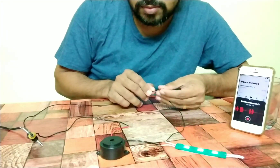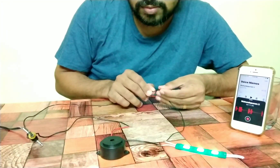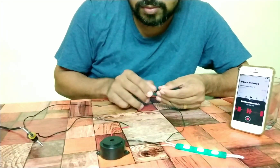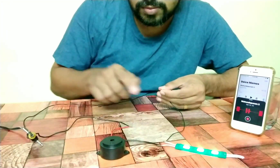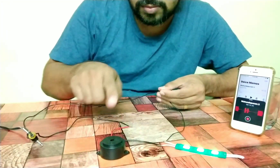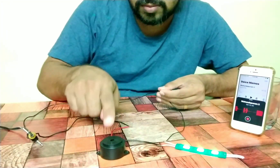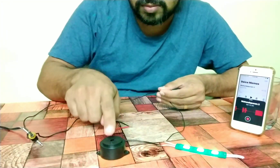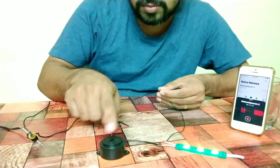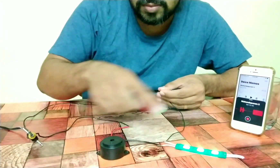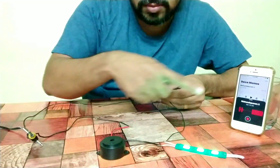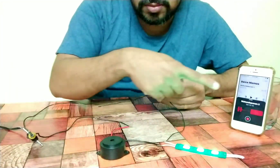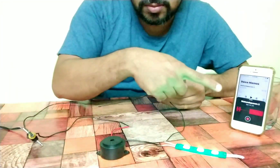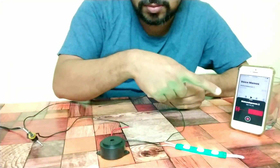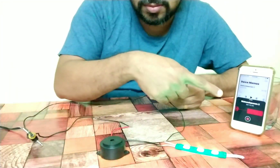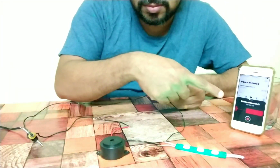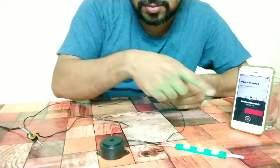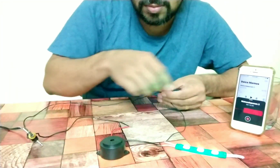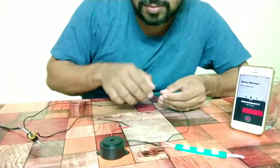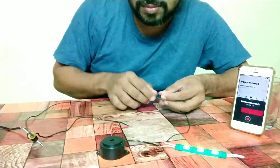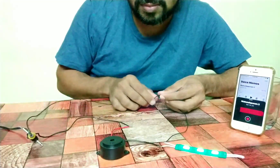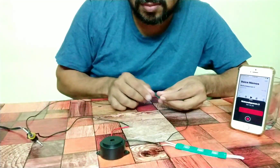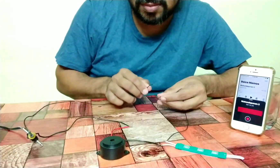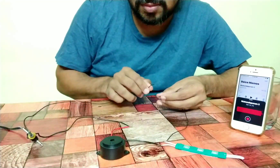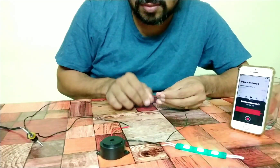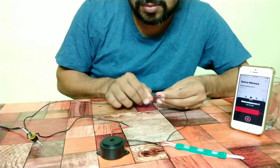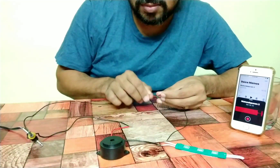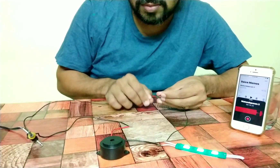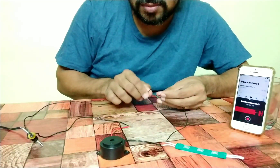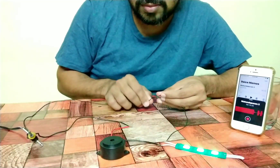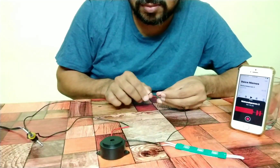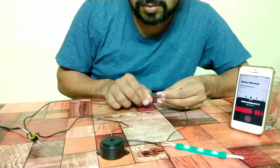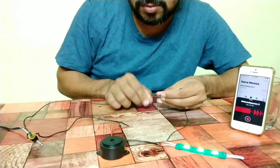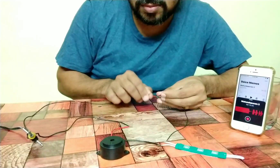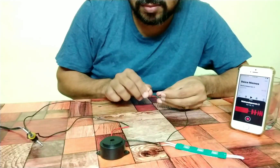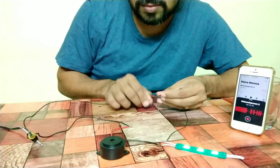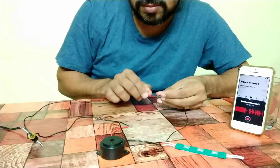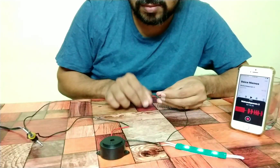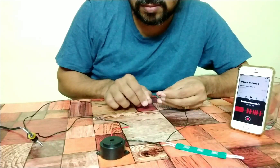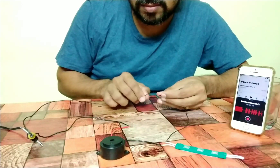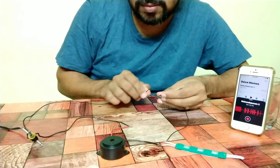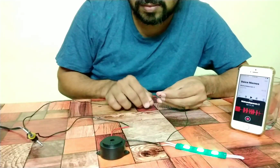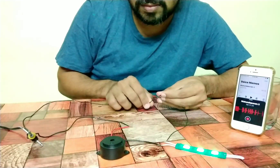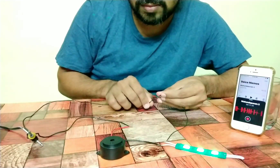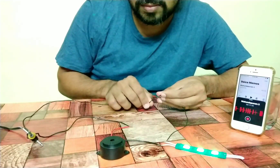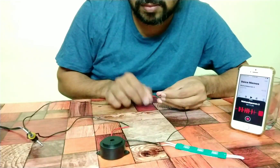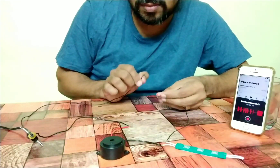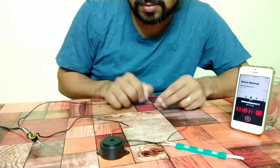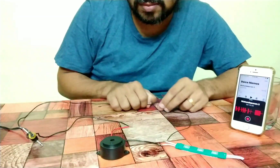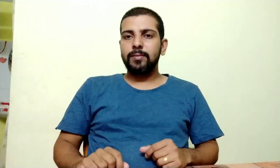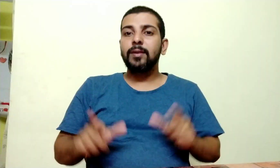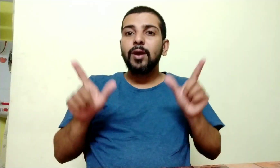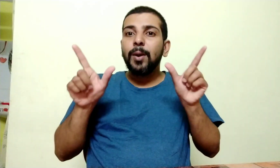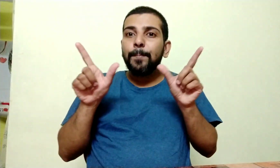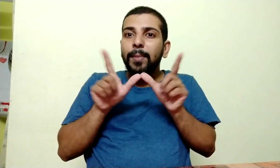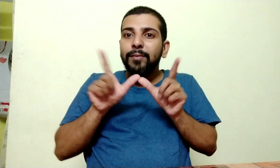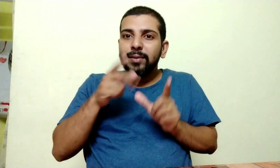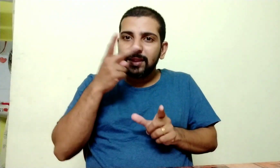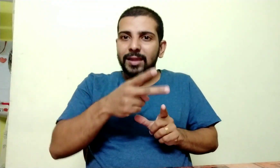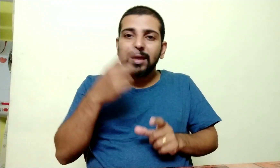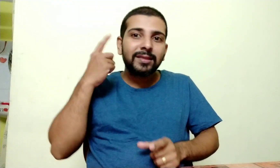is a paddle, I'm trying to hide it Getting these voices inside to stay quiet Gone to the place